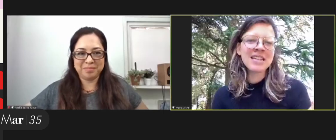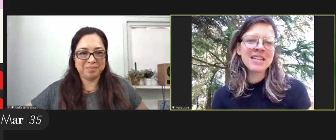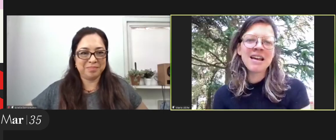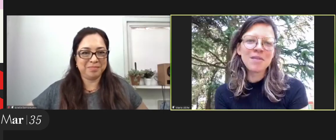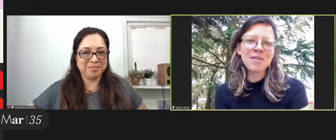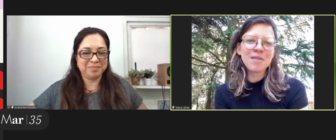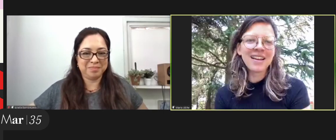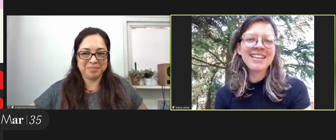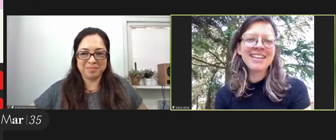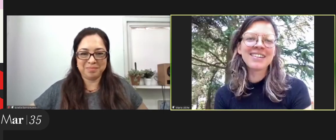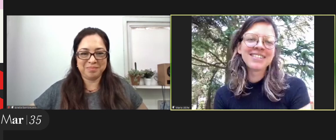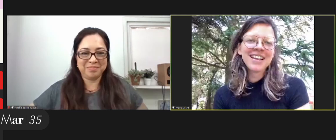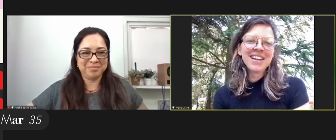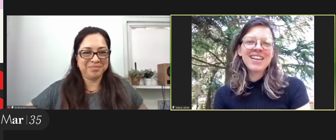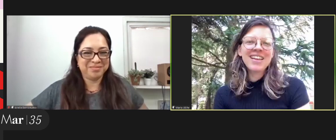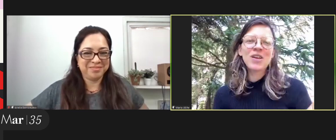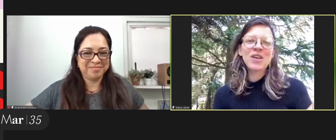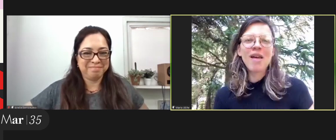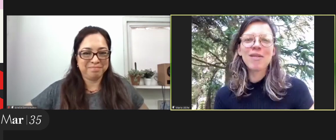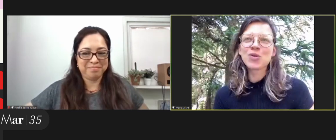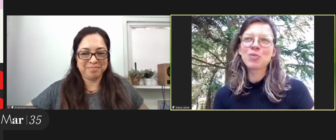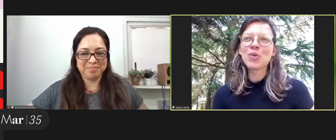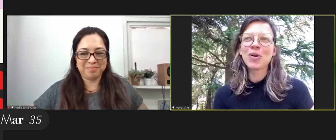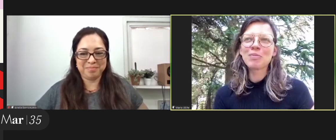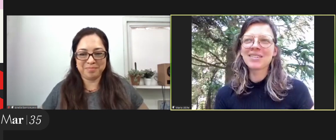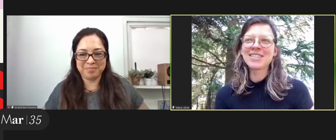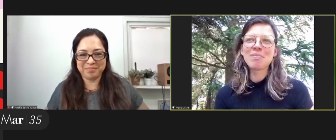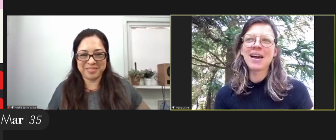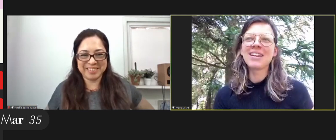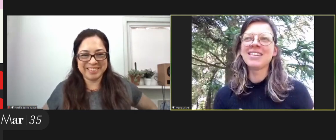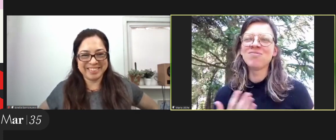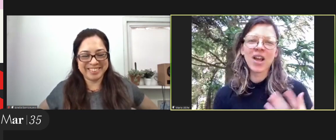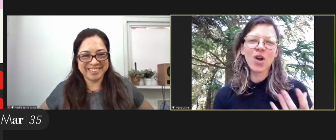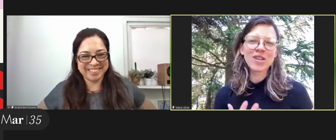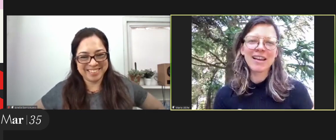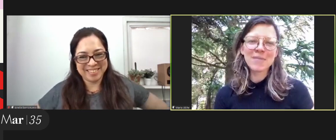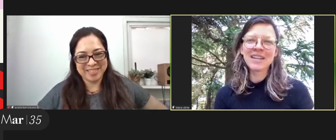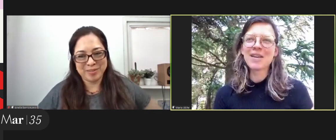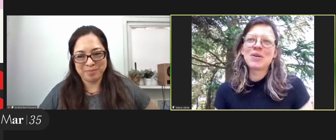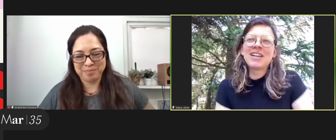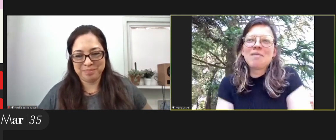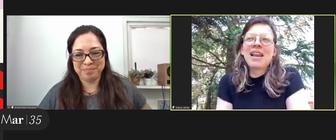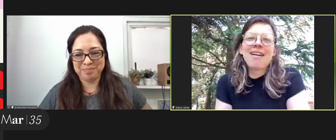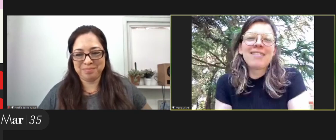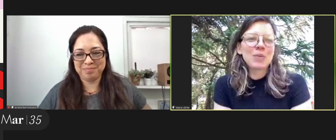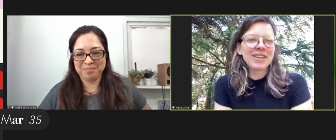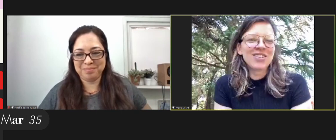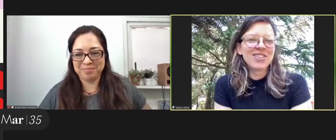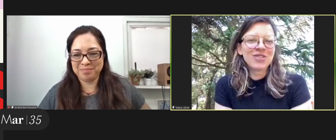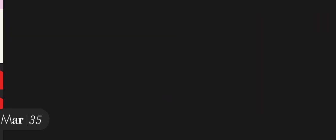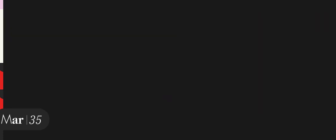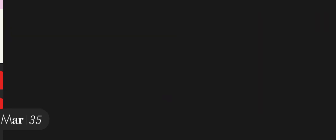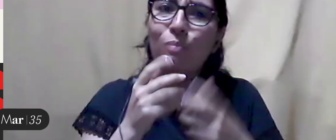Lorena, Damonte, Cecilia, and Alia as well. I'm a bit embarrassed